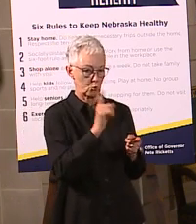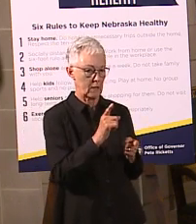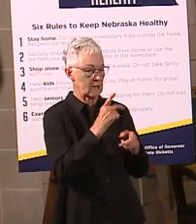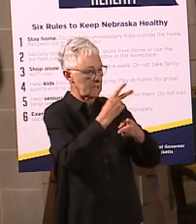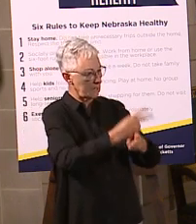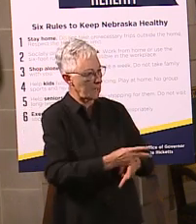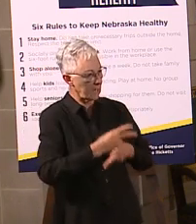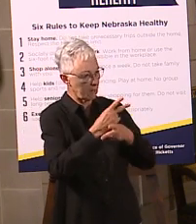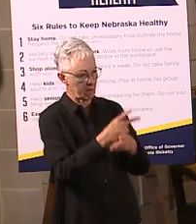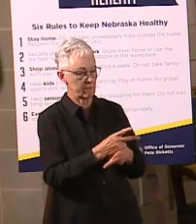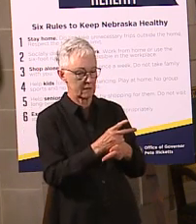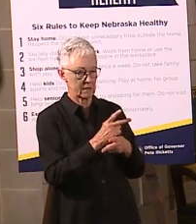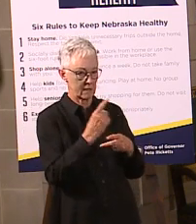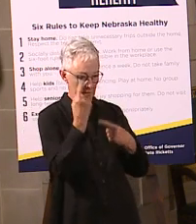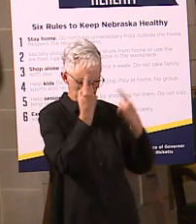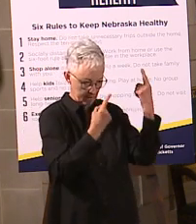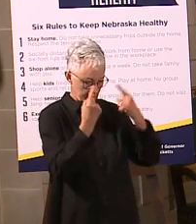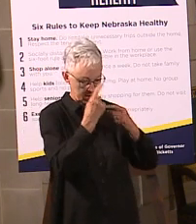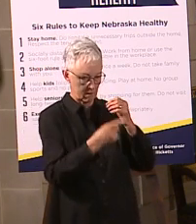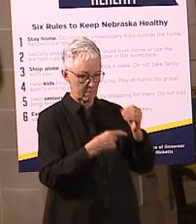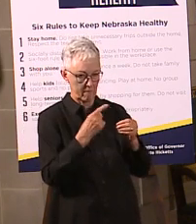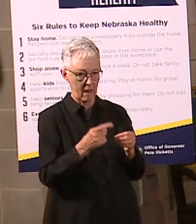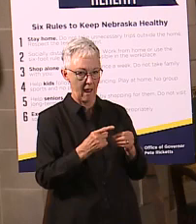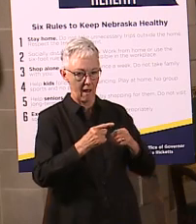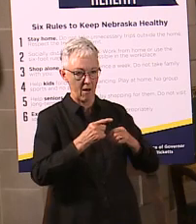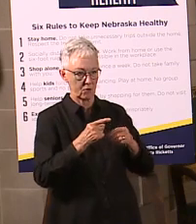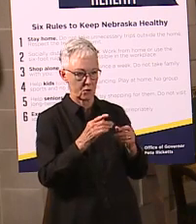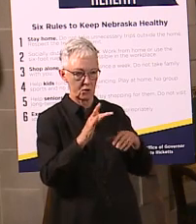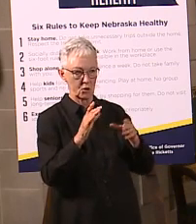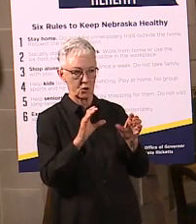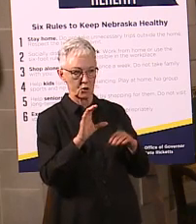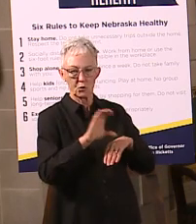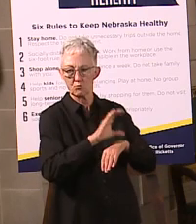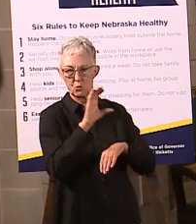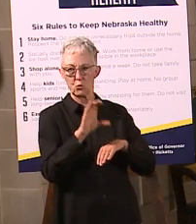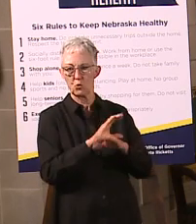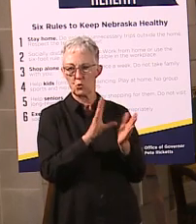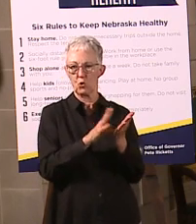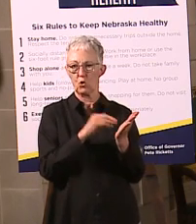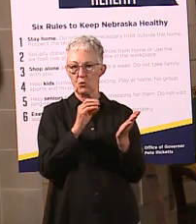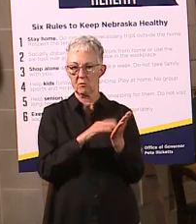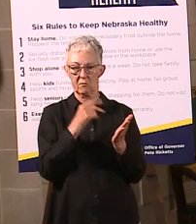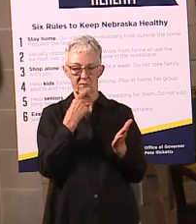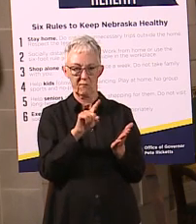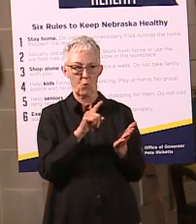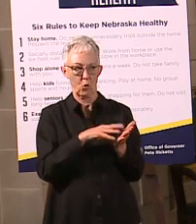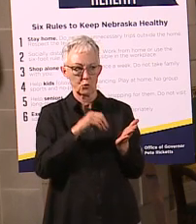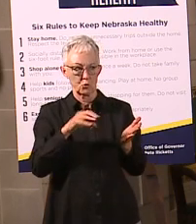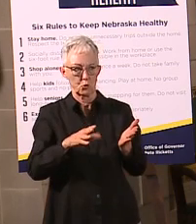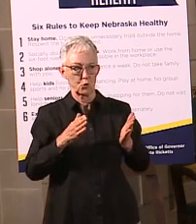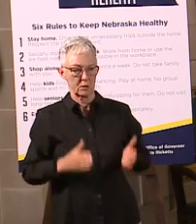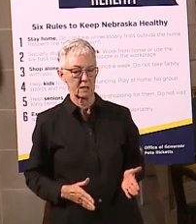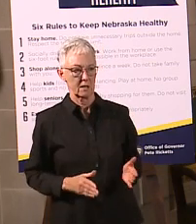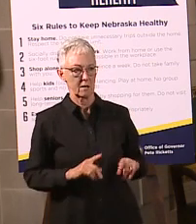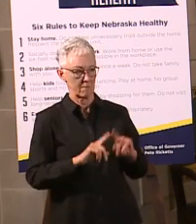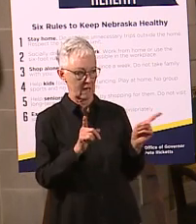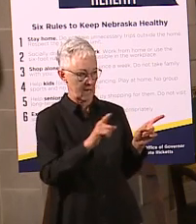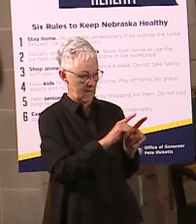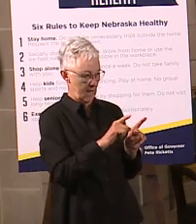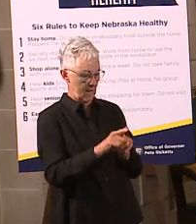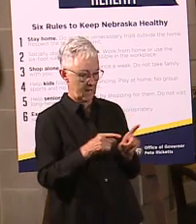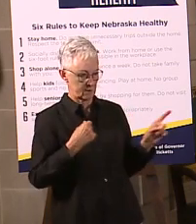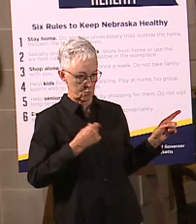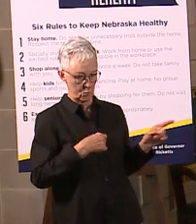digital and remote learning as we continue down that path. And I think, basically, as we continue the conversations with